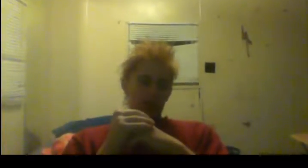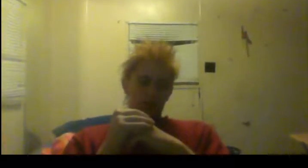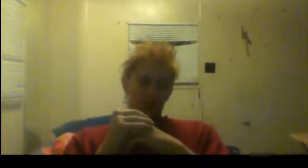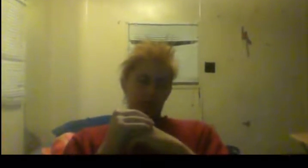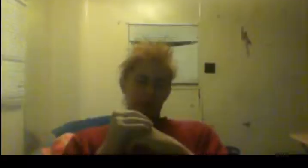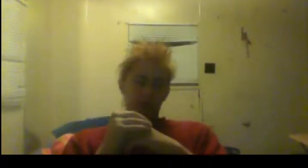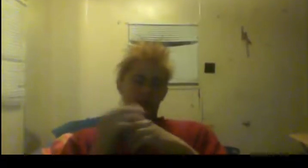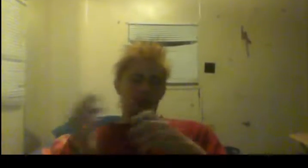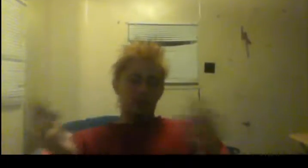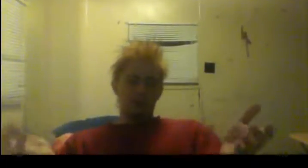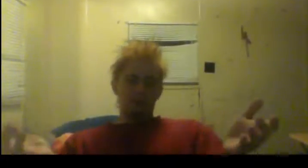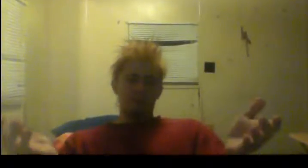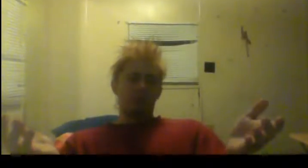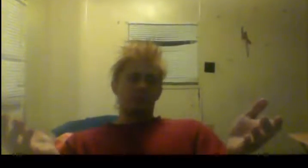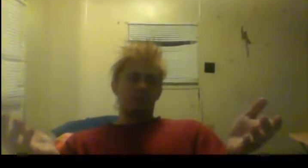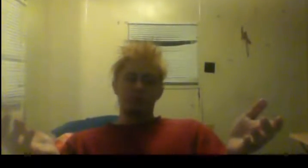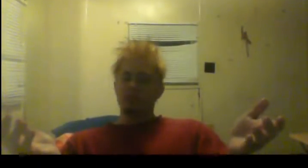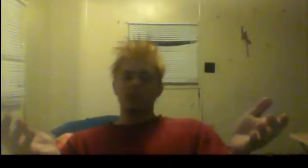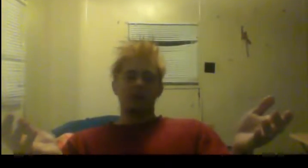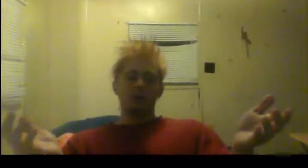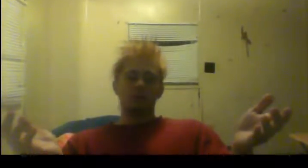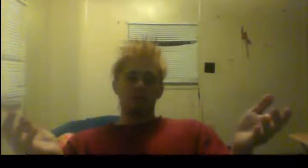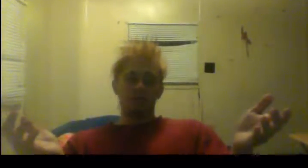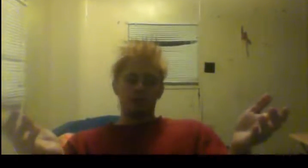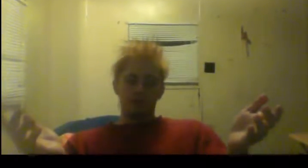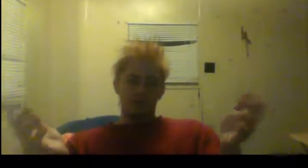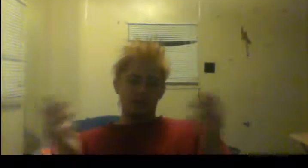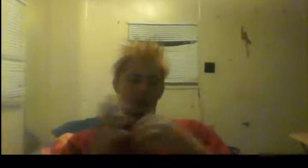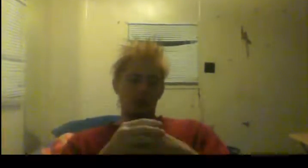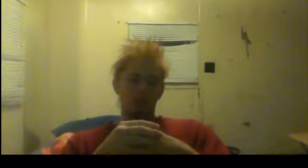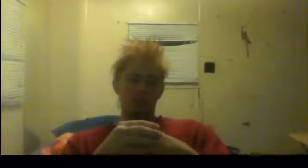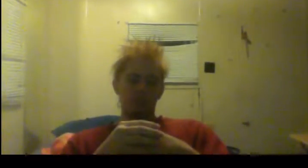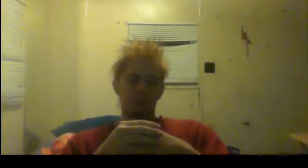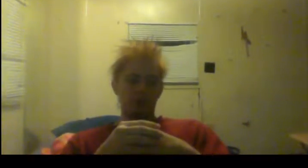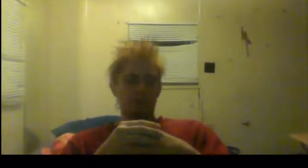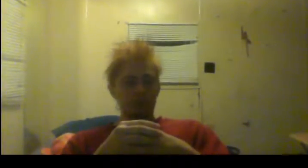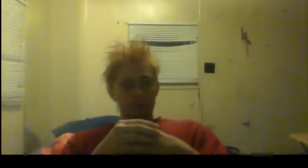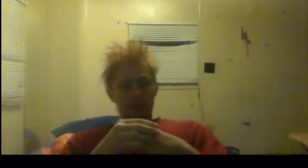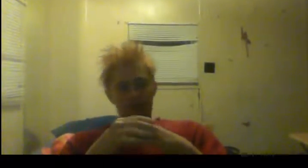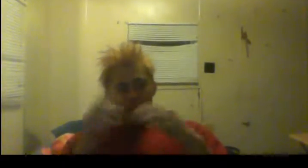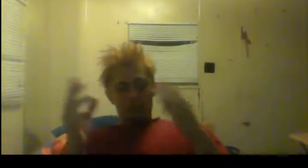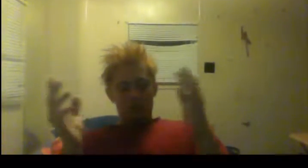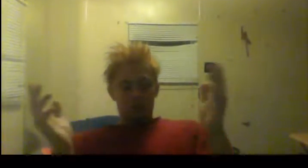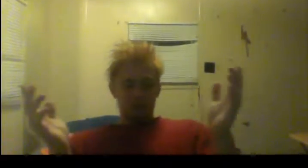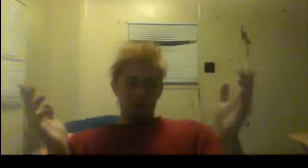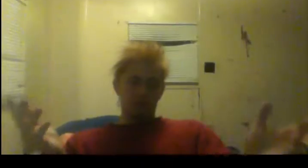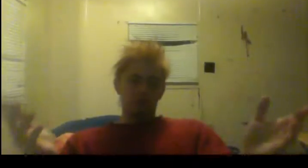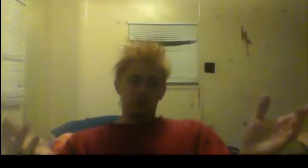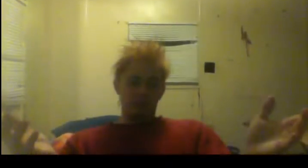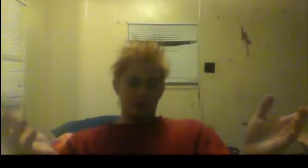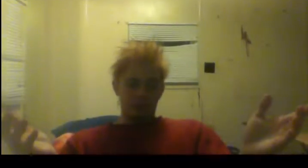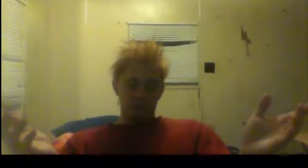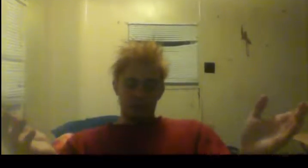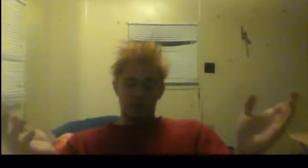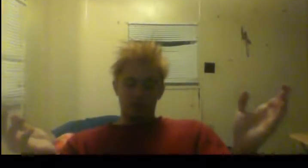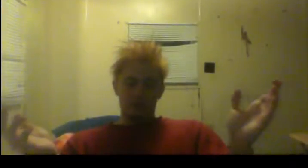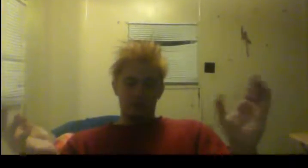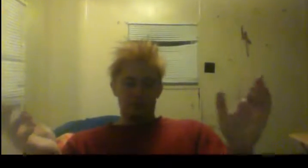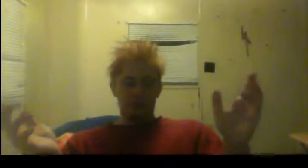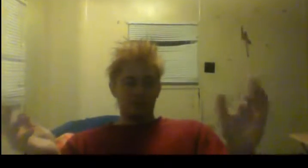I'm giving you the key to the mint people, but you got to open it. You got to open the vault. I'm just doing my best to tell you everything that